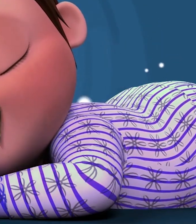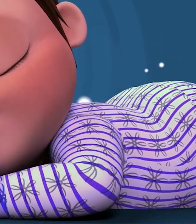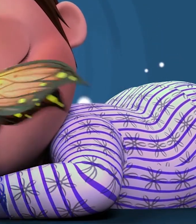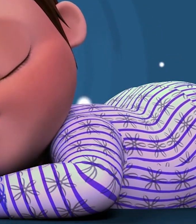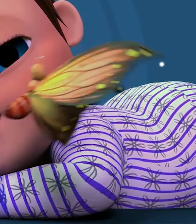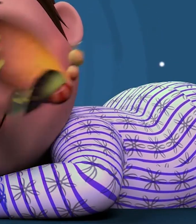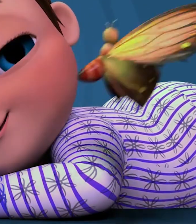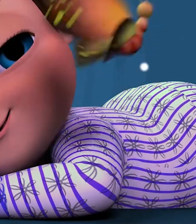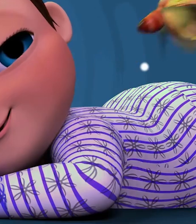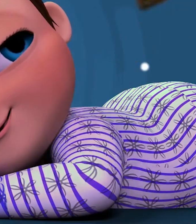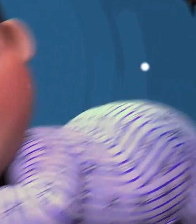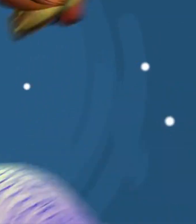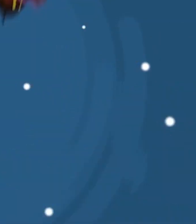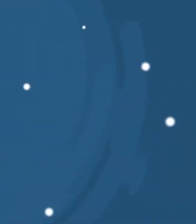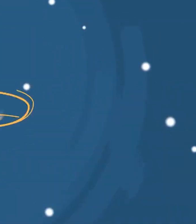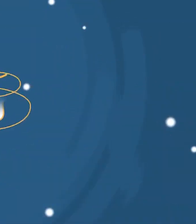Baby Angel